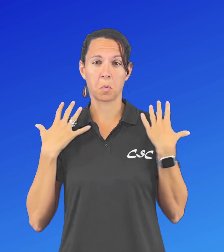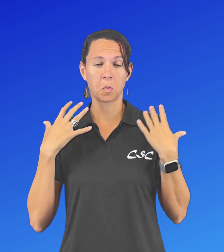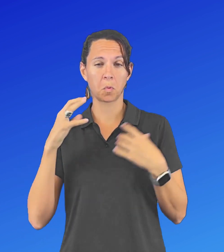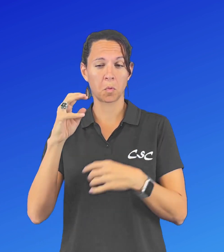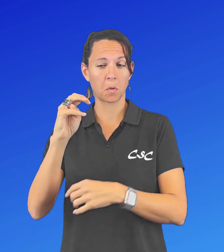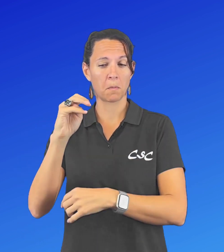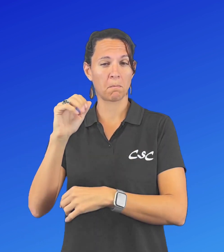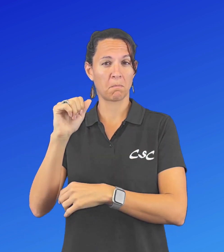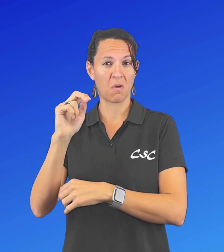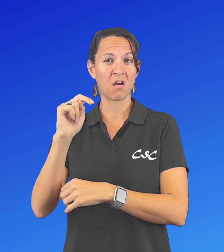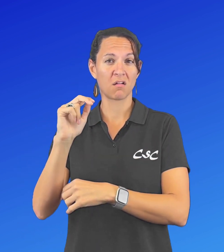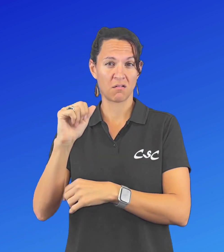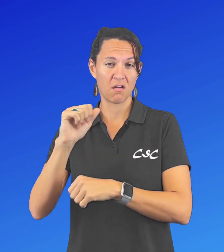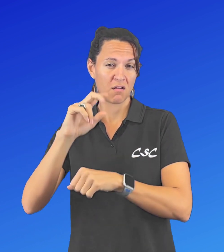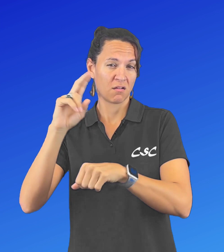inspiring and powerful.